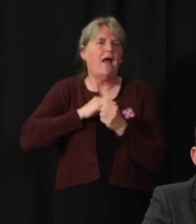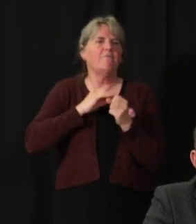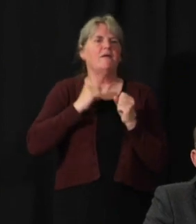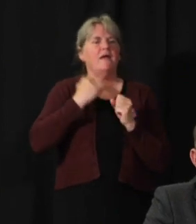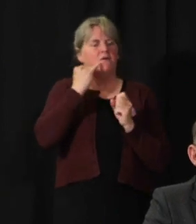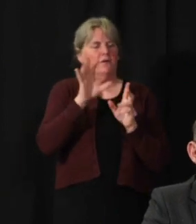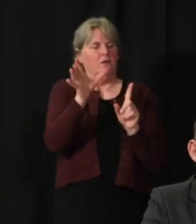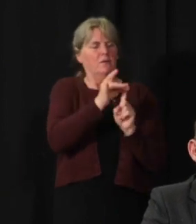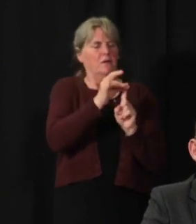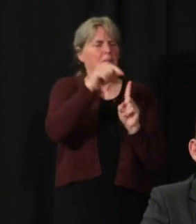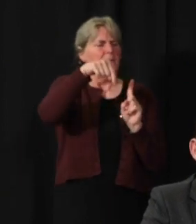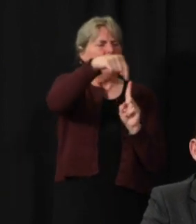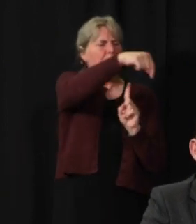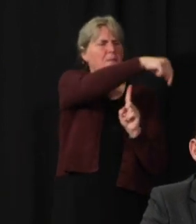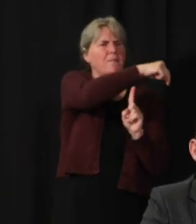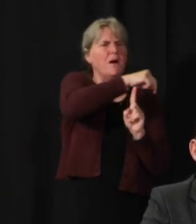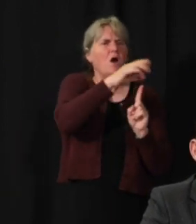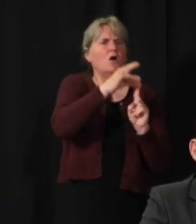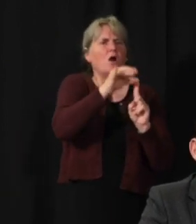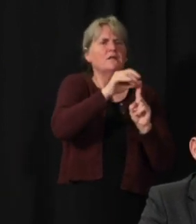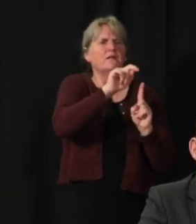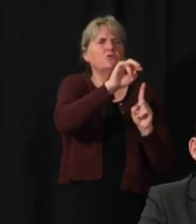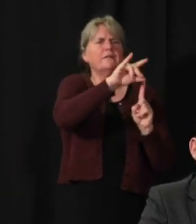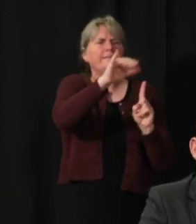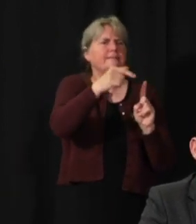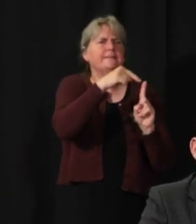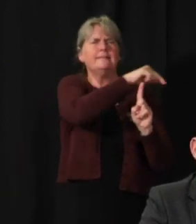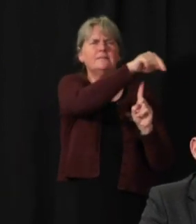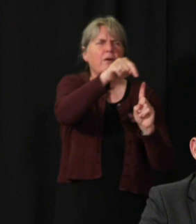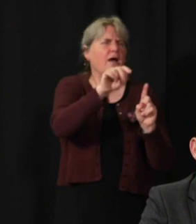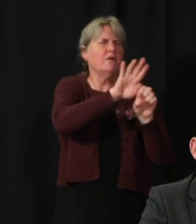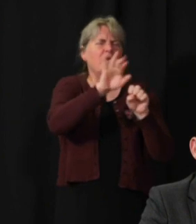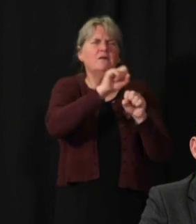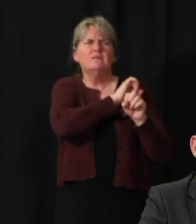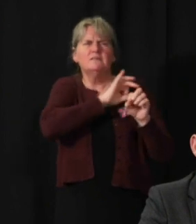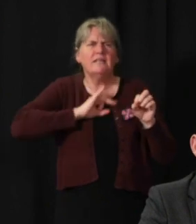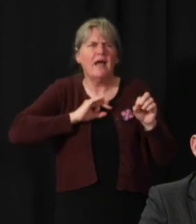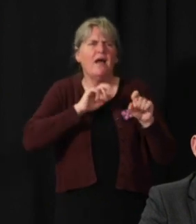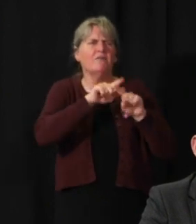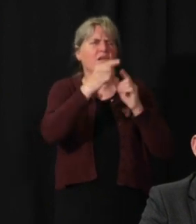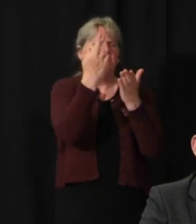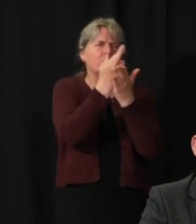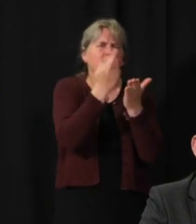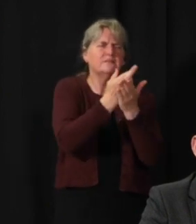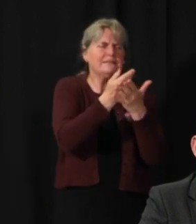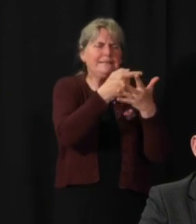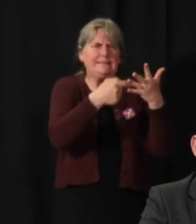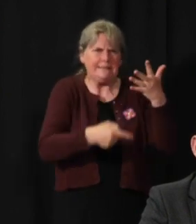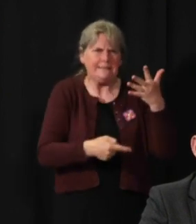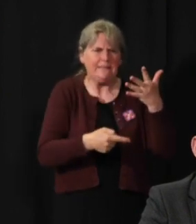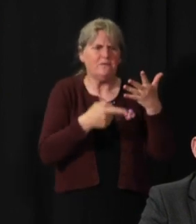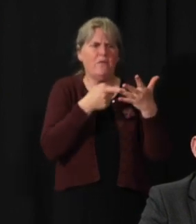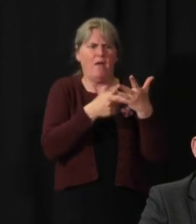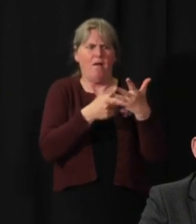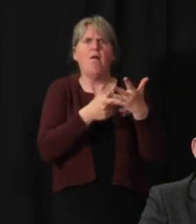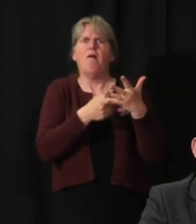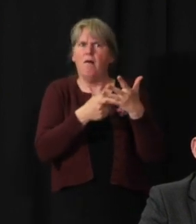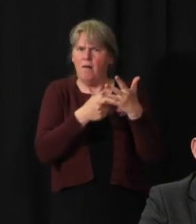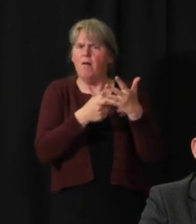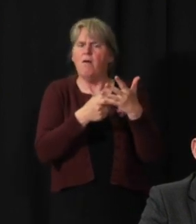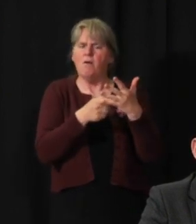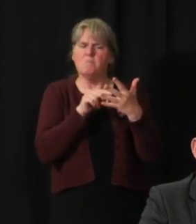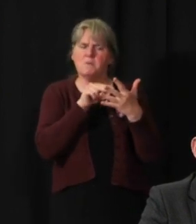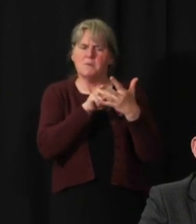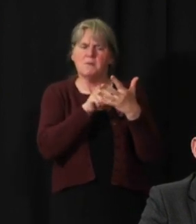ramp up that capacity if required. So it really really gives us the, I think, it